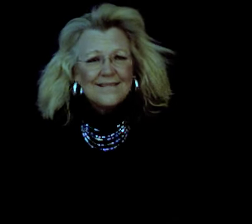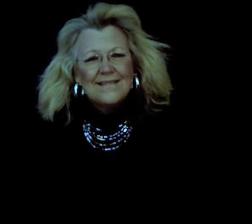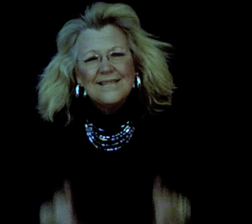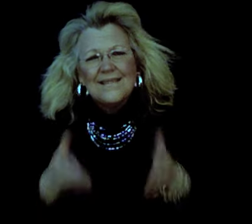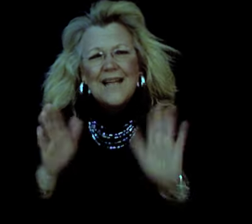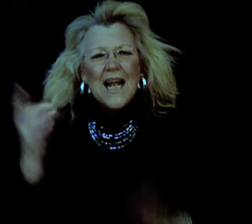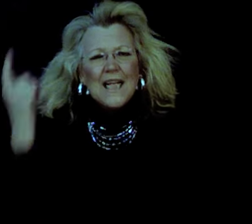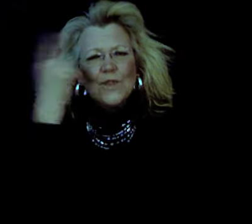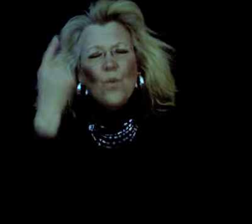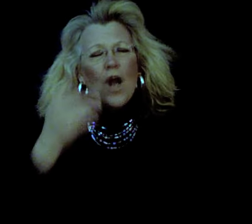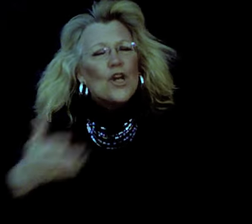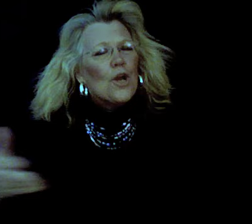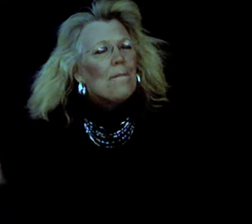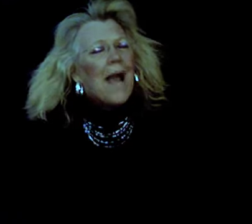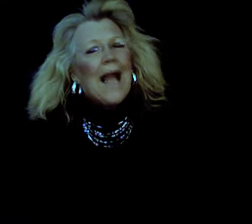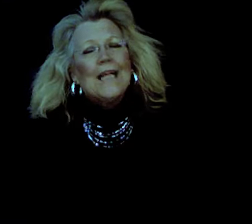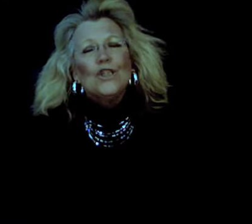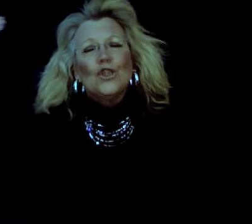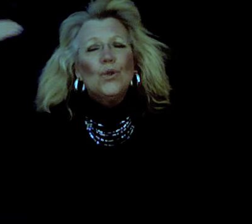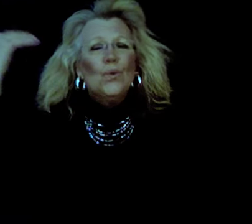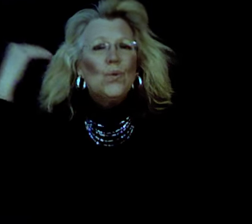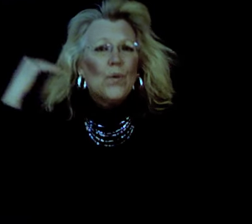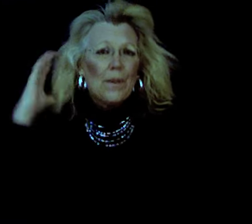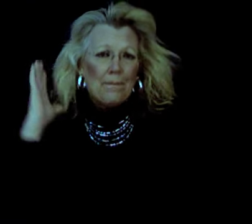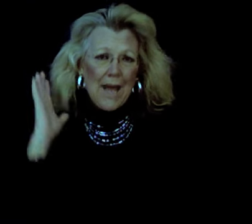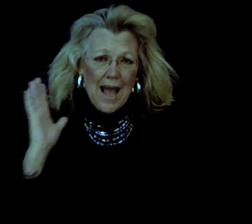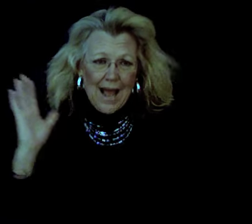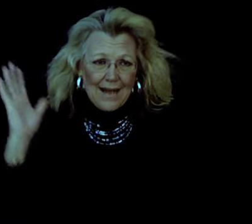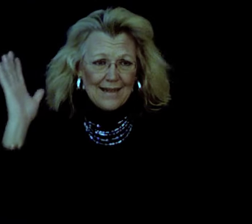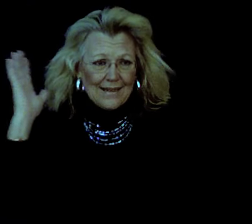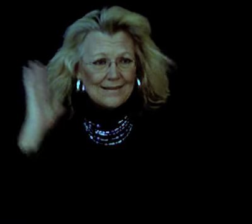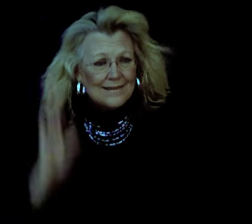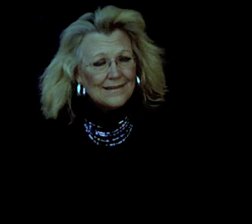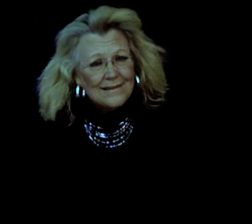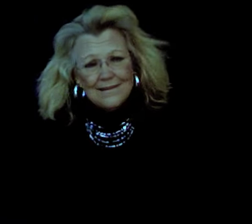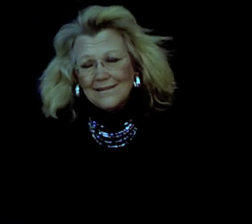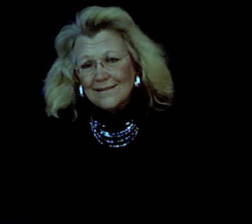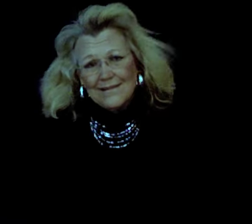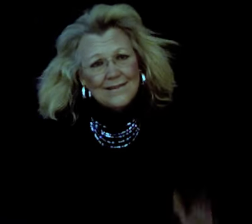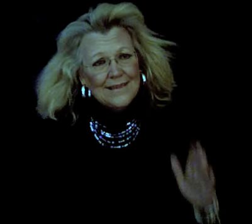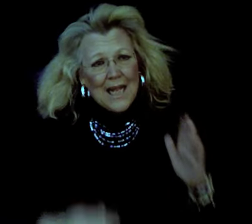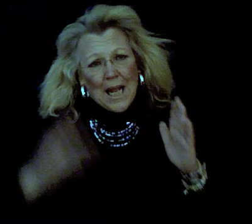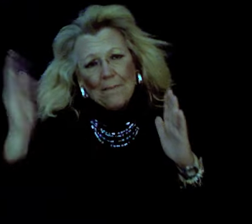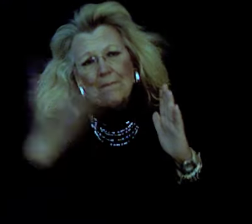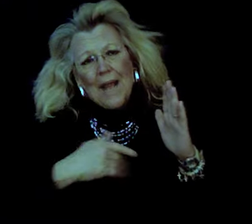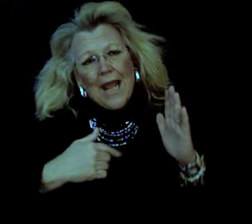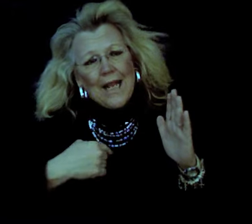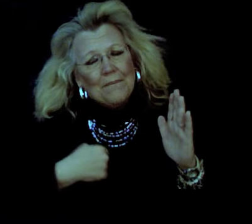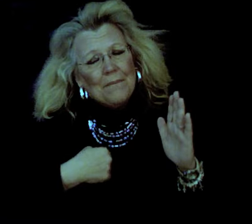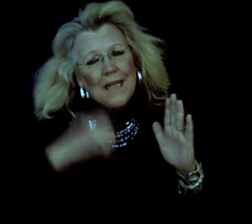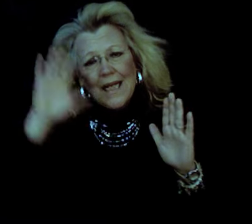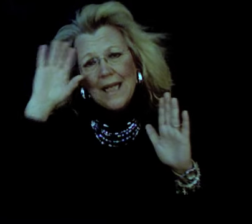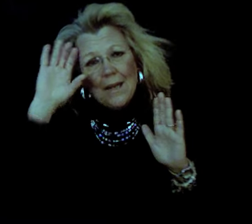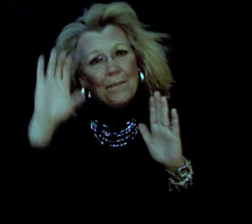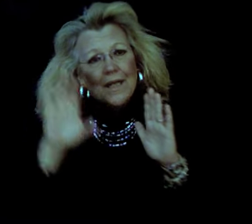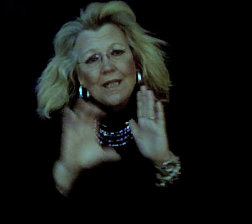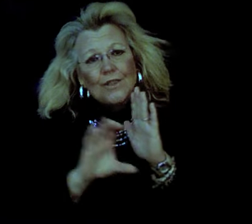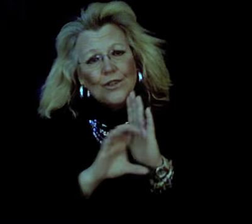Let's wander back into the past Then paint me a picture